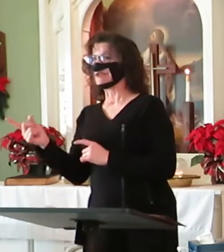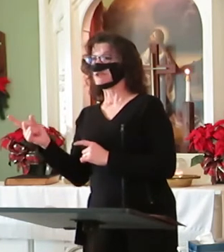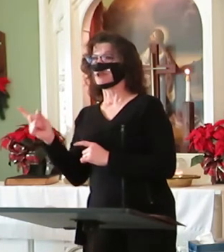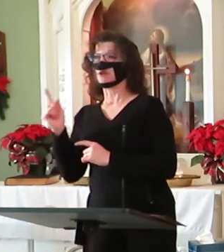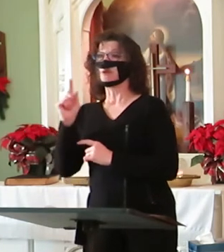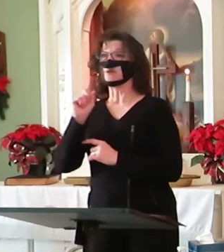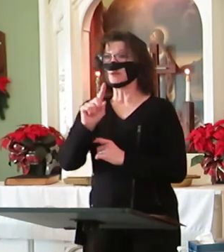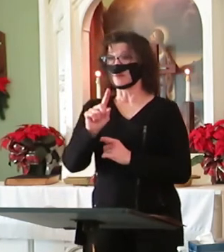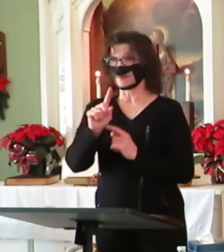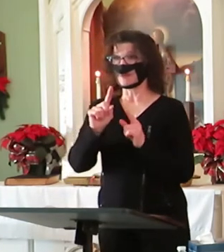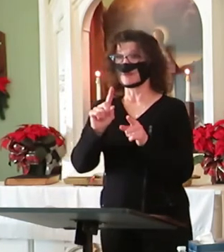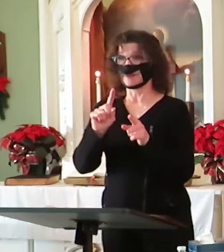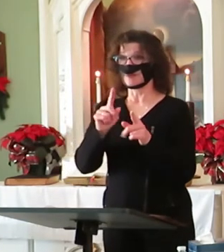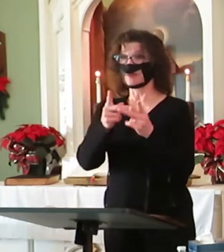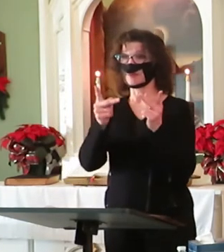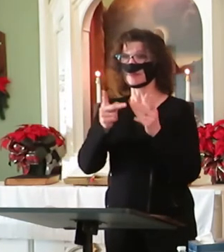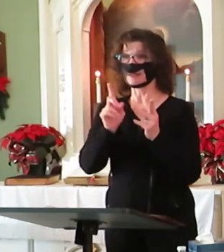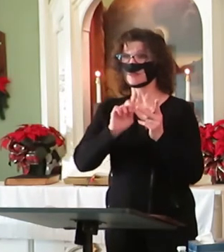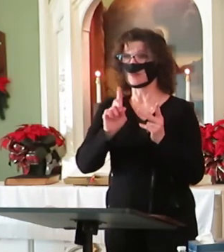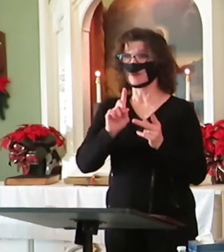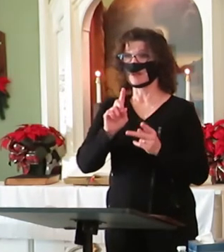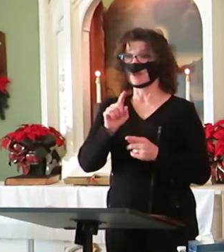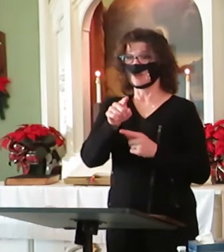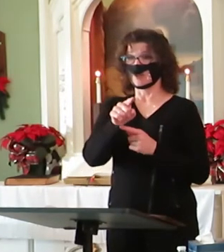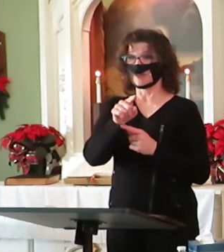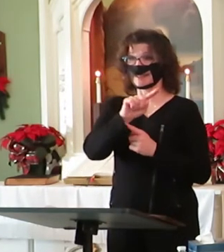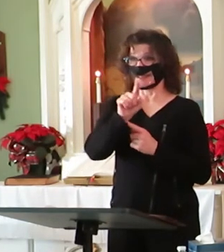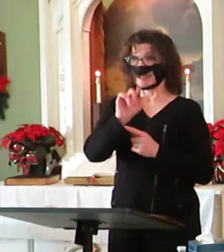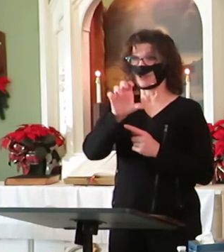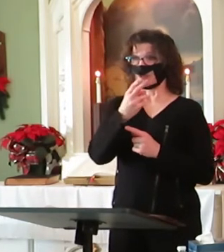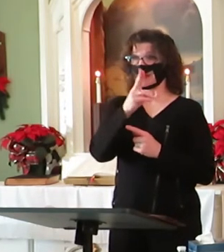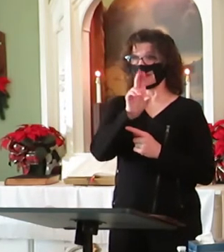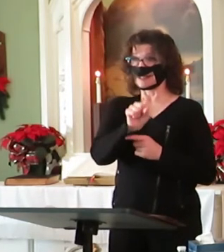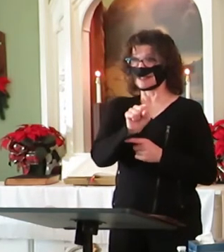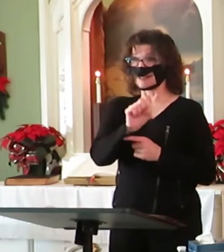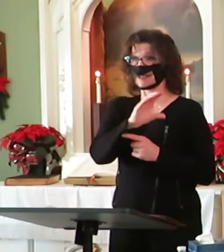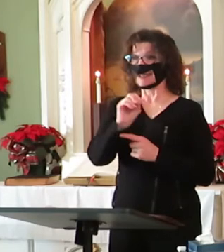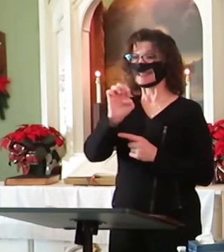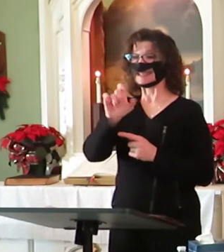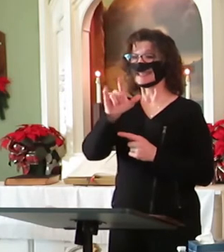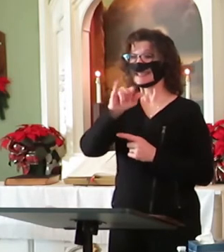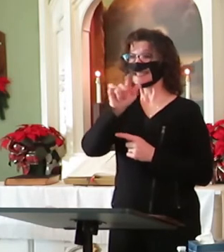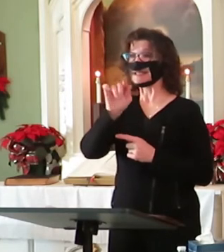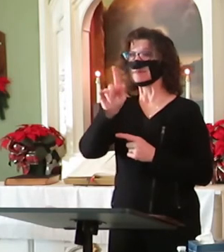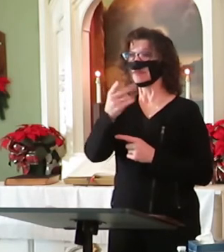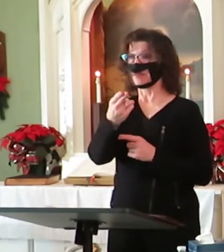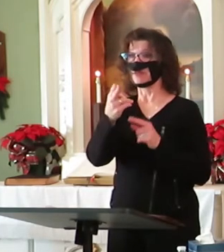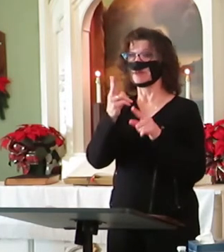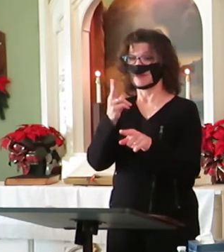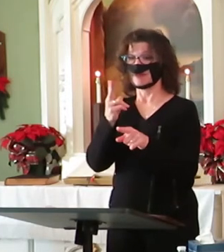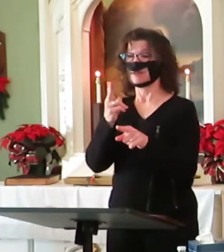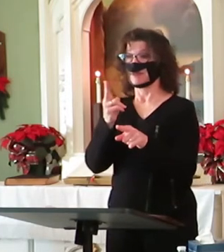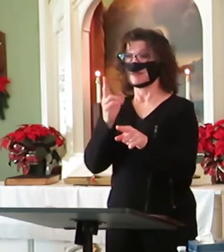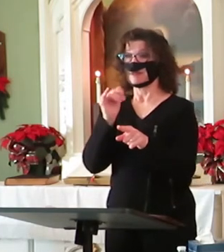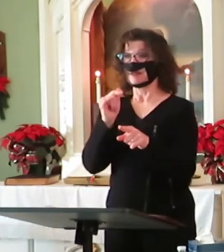is now awaiting the birth of her son John, who will prepare the way of the Lord, whom Mary will carry.